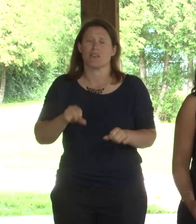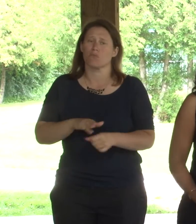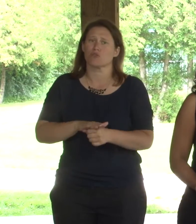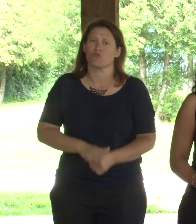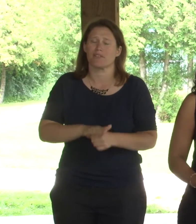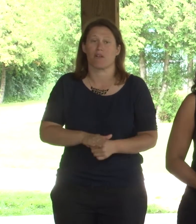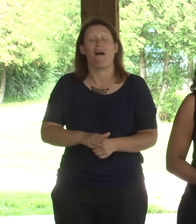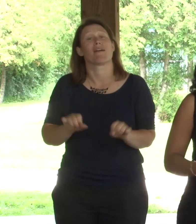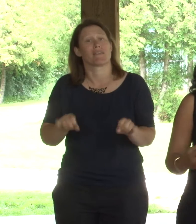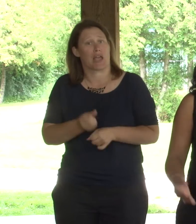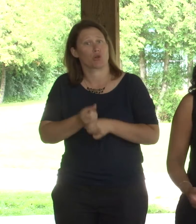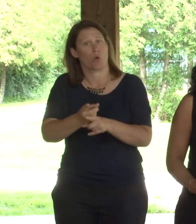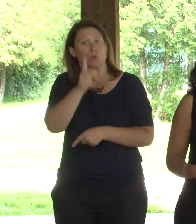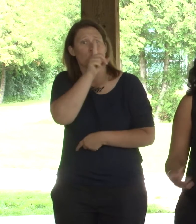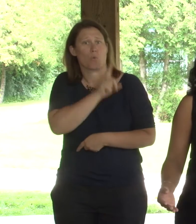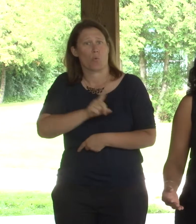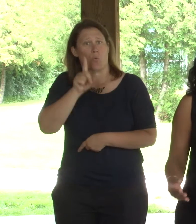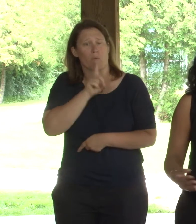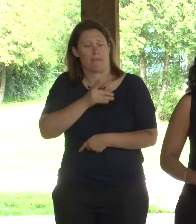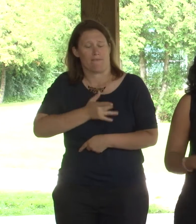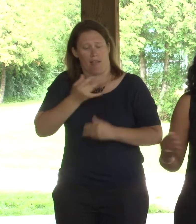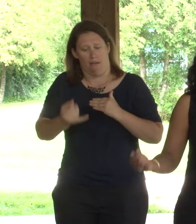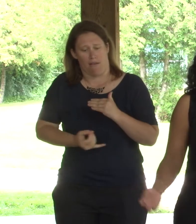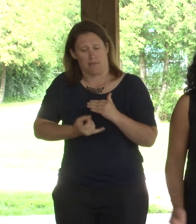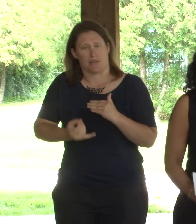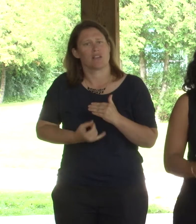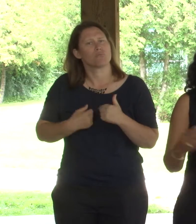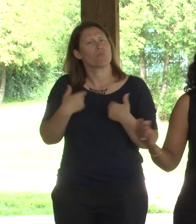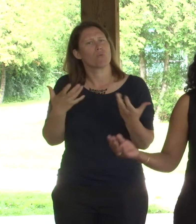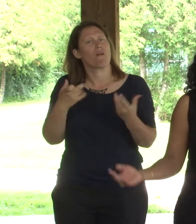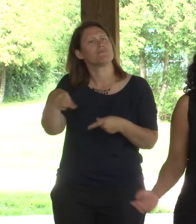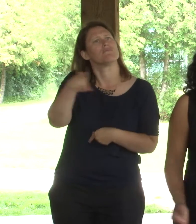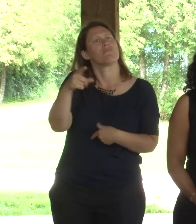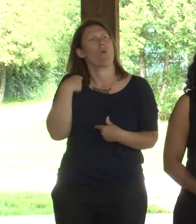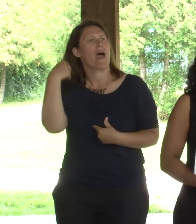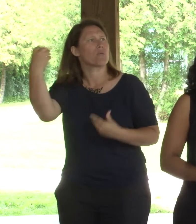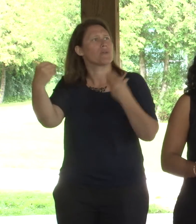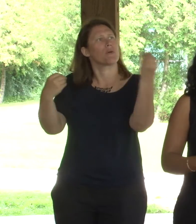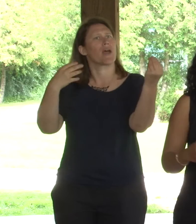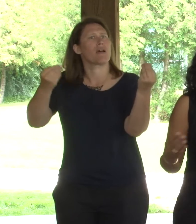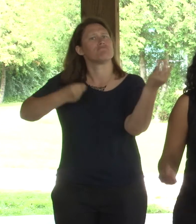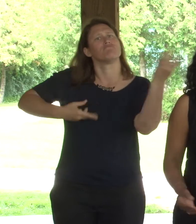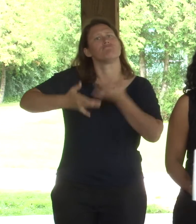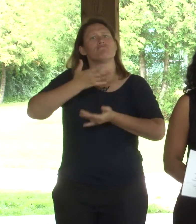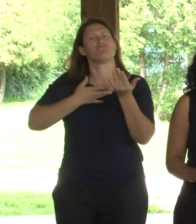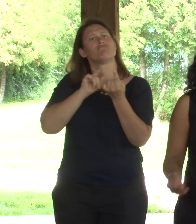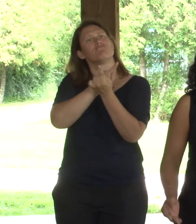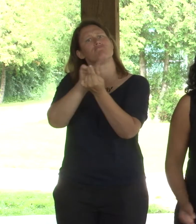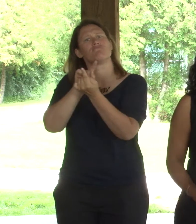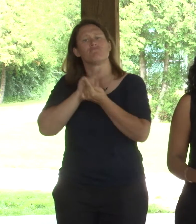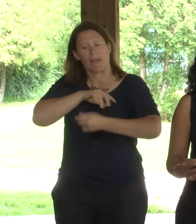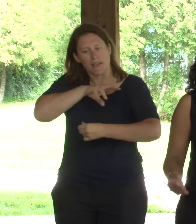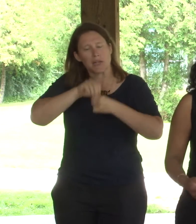We don't want that. We want them to be going out, being active, and meet different people, be engaged in all the different activities in the